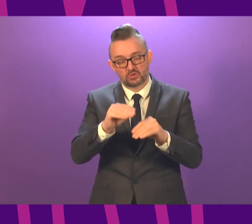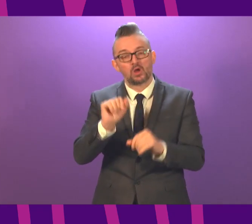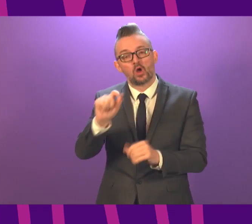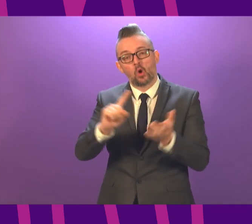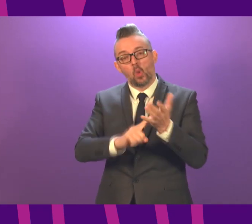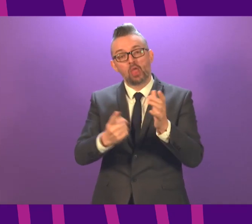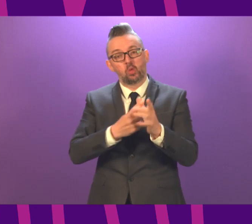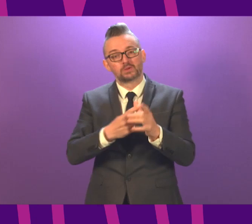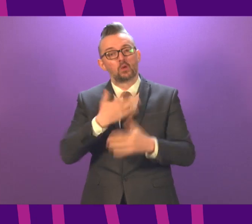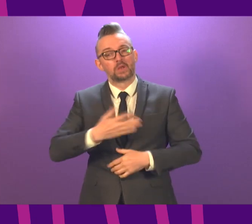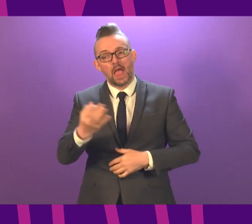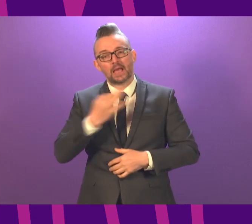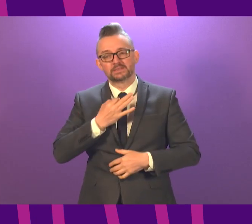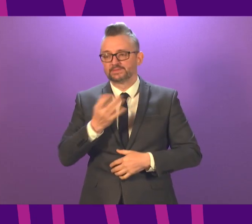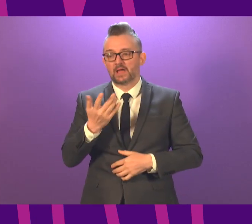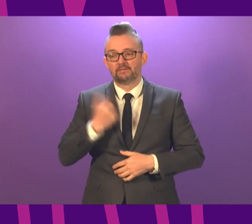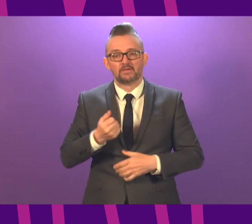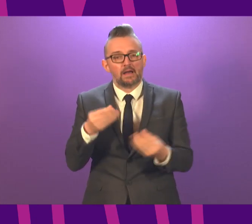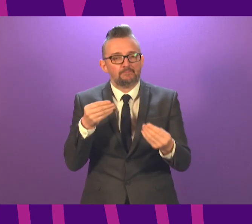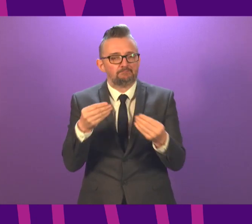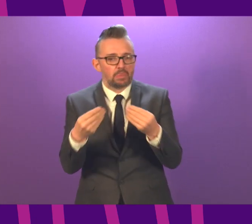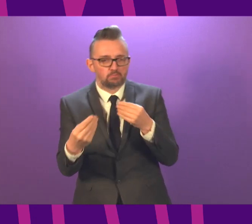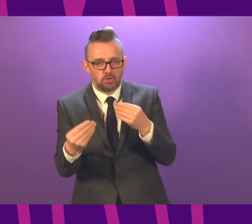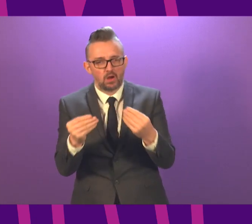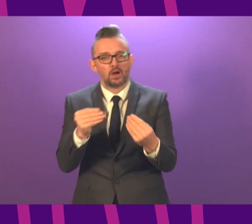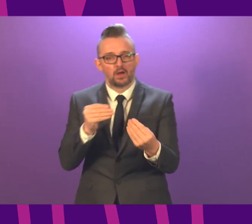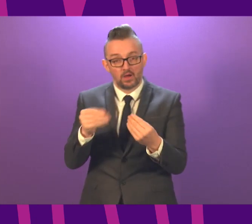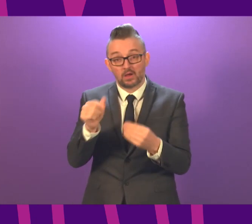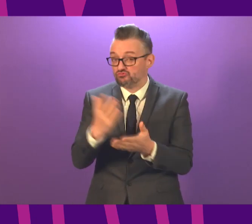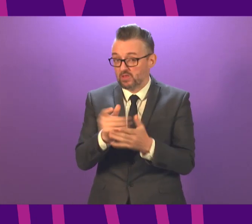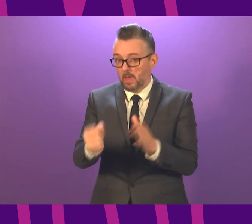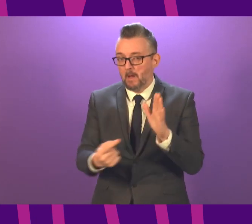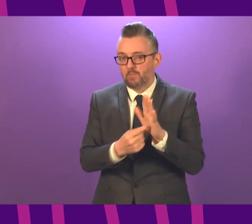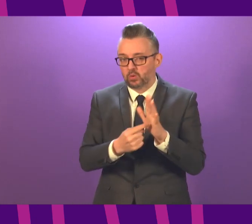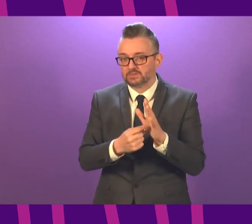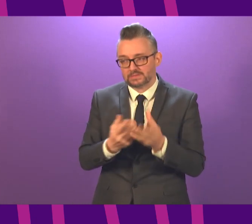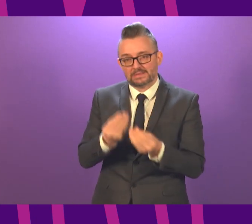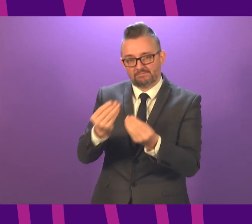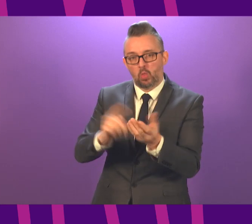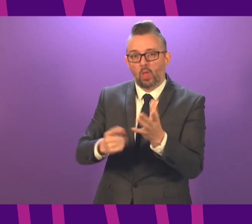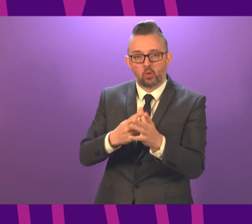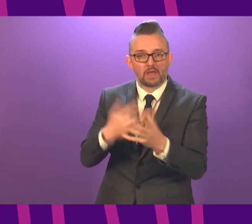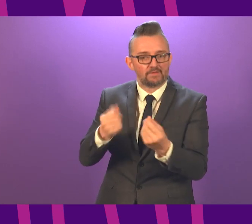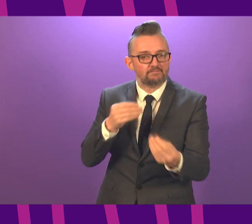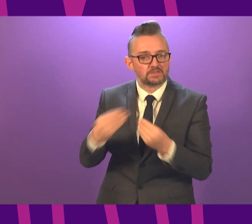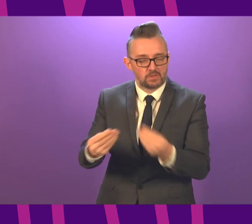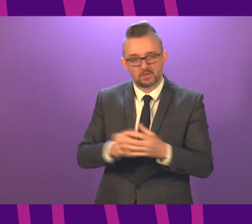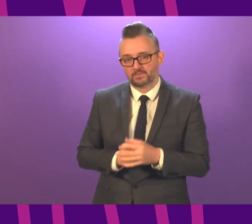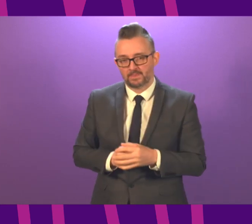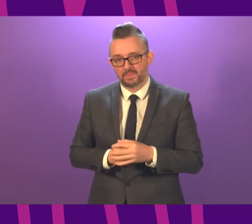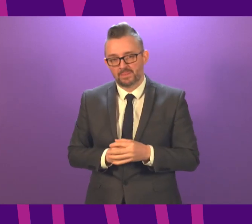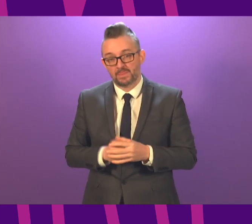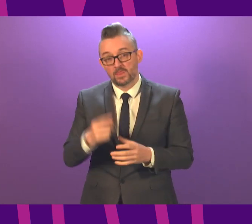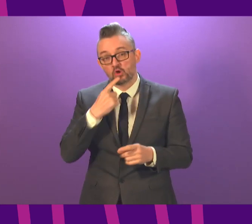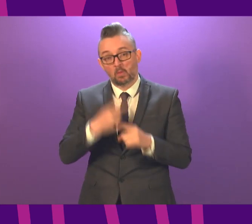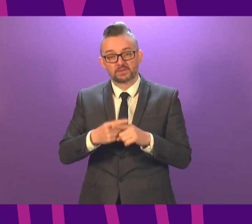specifically asked for some flexibility around that, which I think is important to afford them. There is a balance to be struck here. In